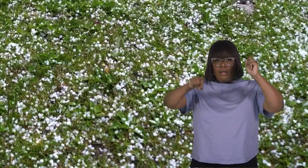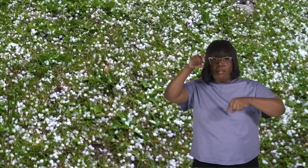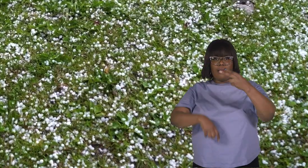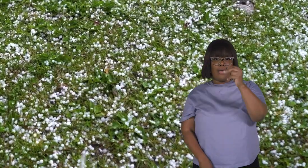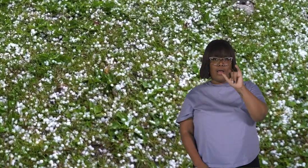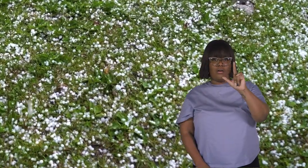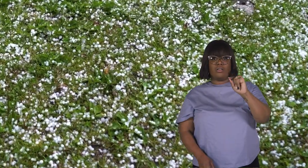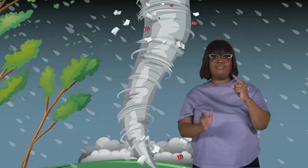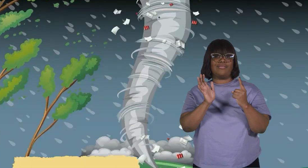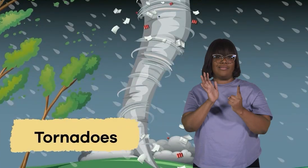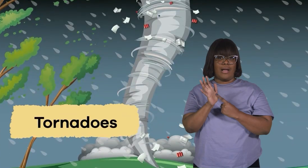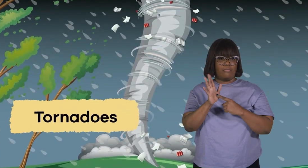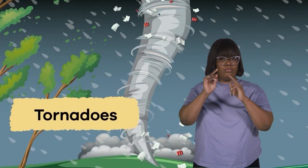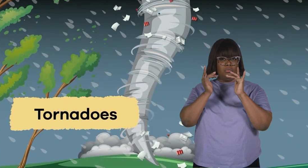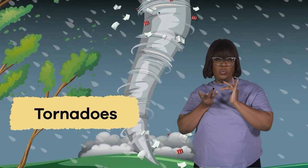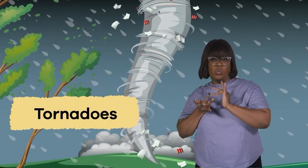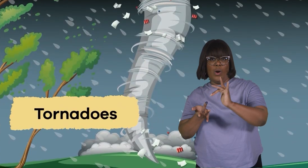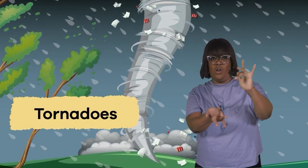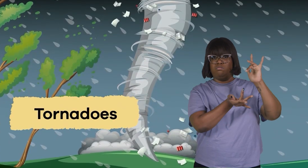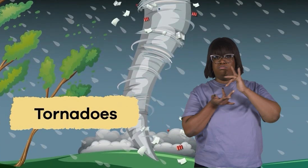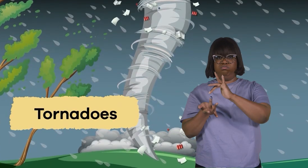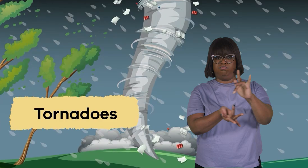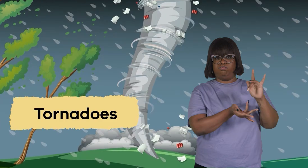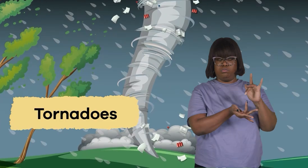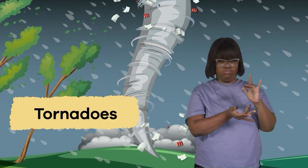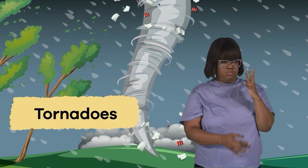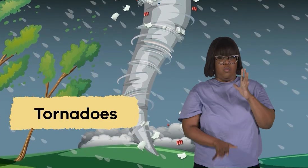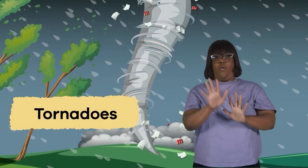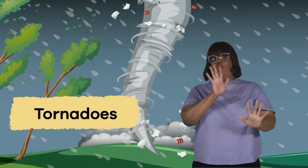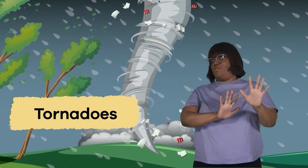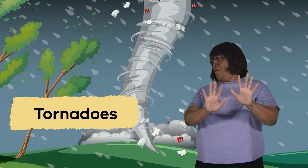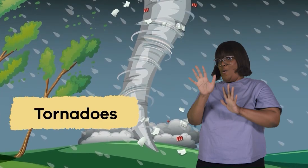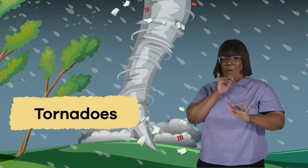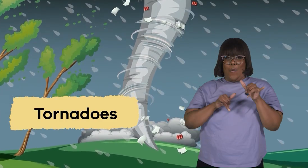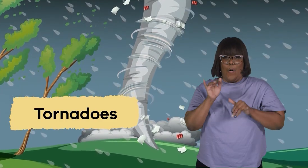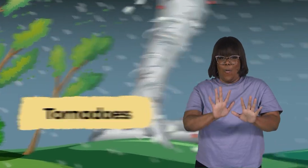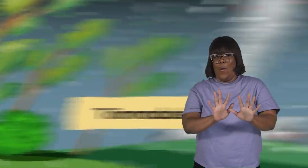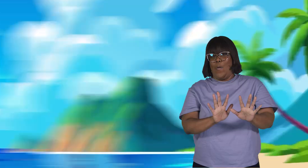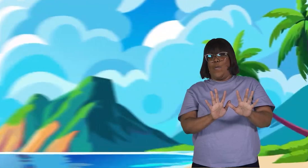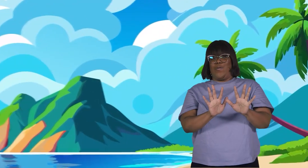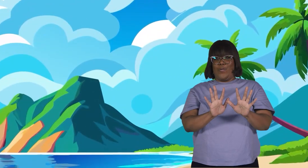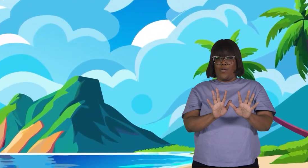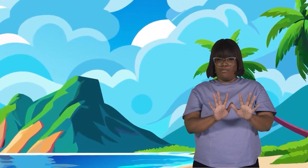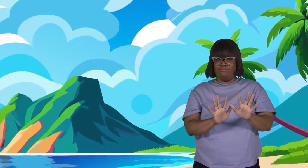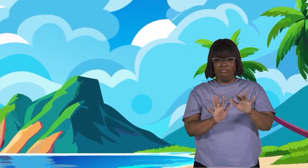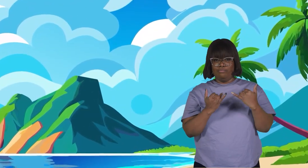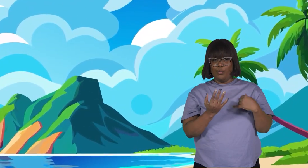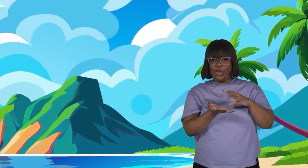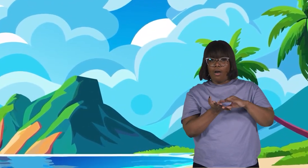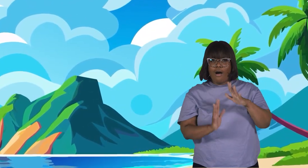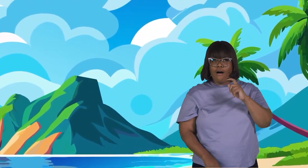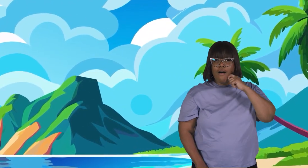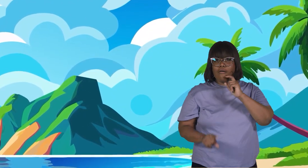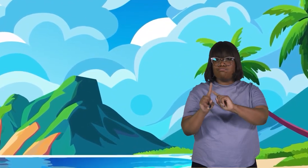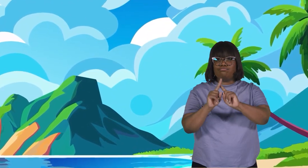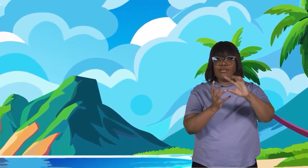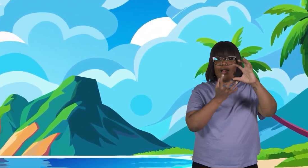sometimes even tornadoes. Whoa! We have learned some cool cloudy facts together.